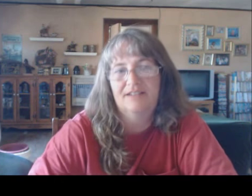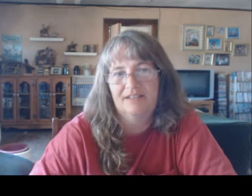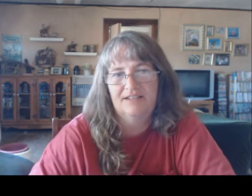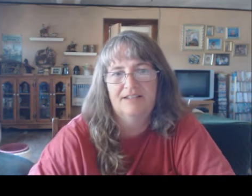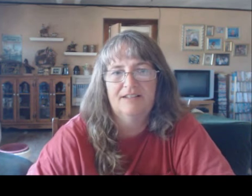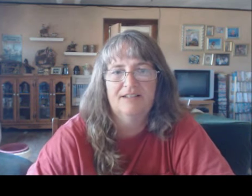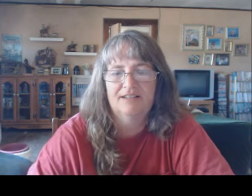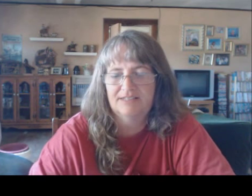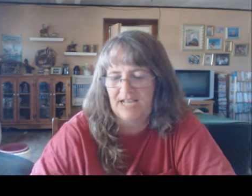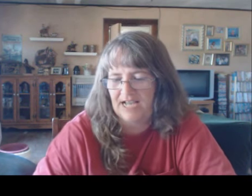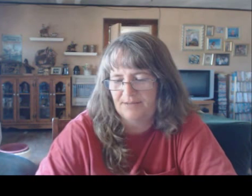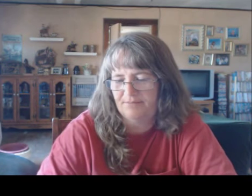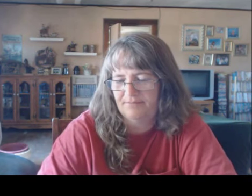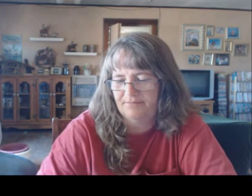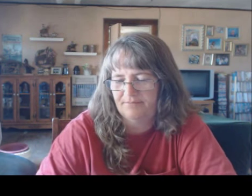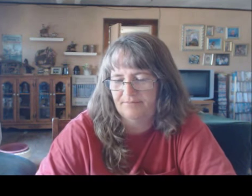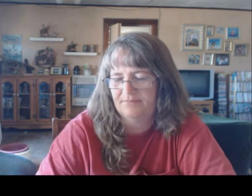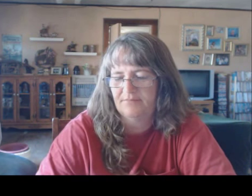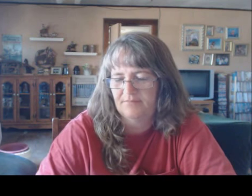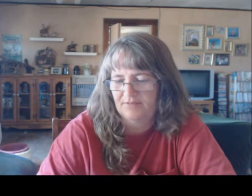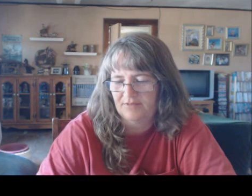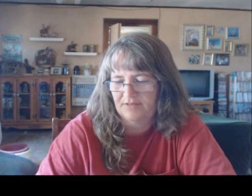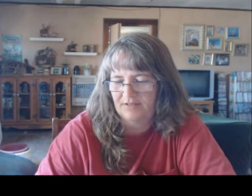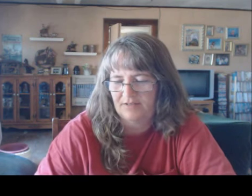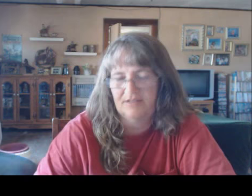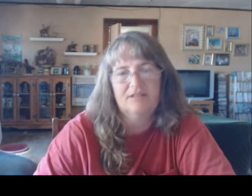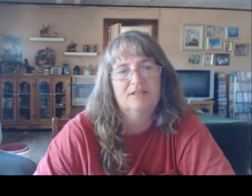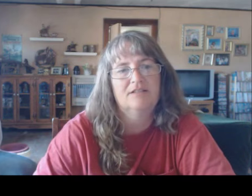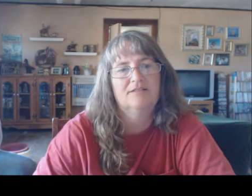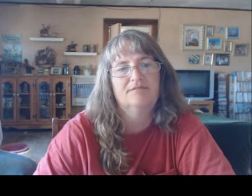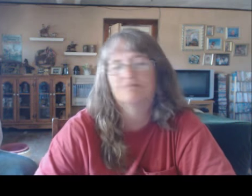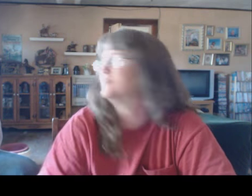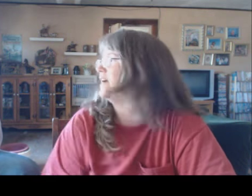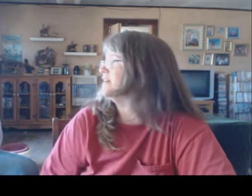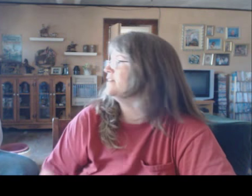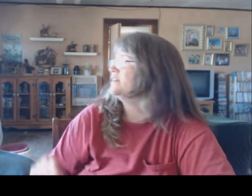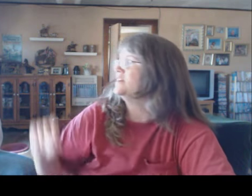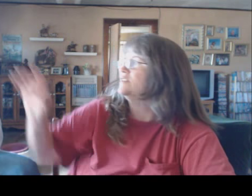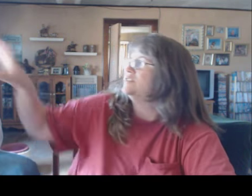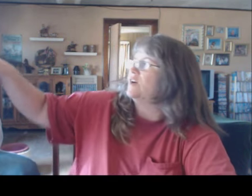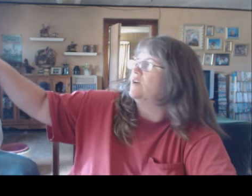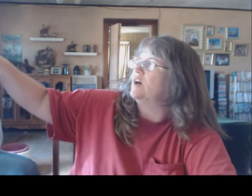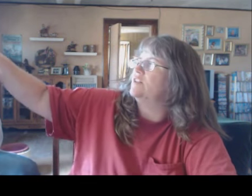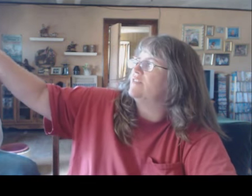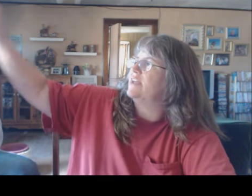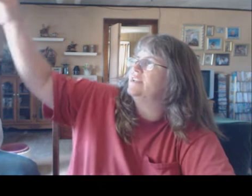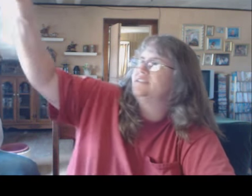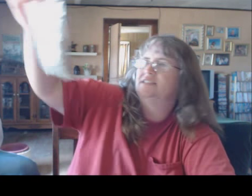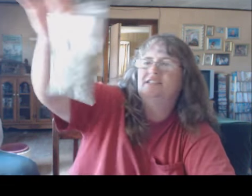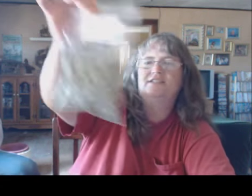Alfalfa, thyme, eucalyptus, rosemary, epsom salt. Okay. So all of that is in here.